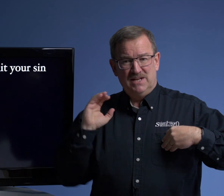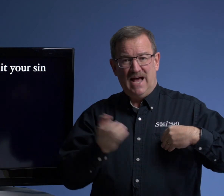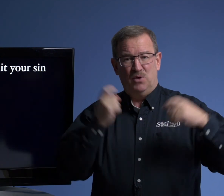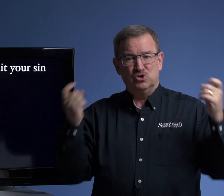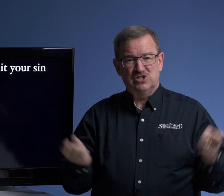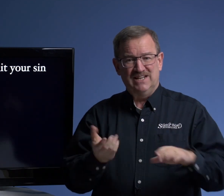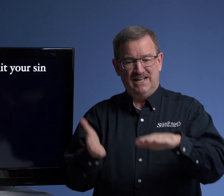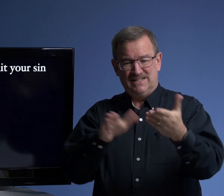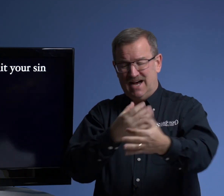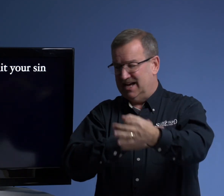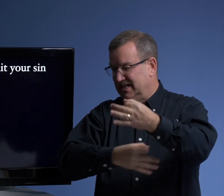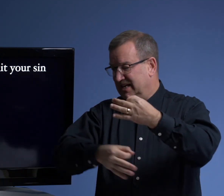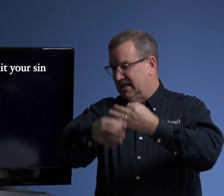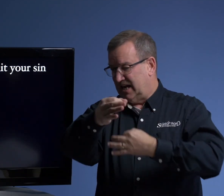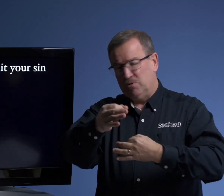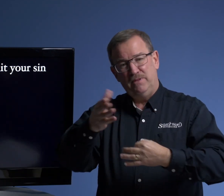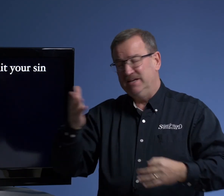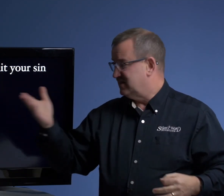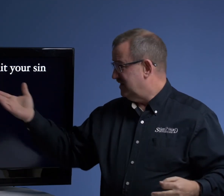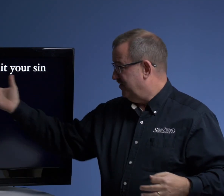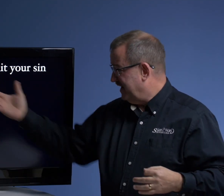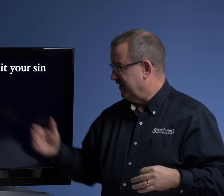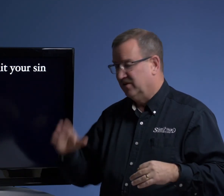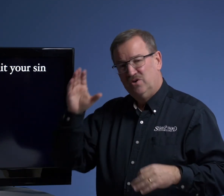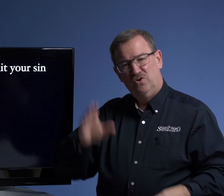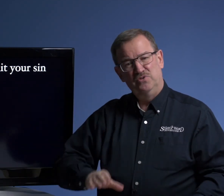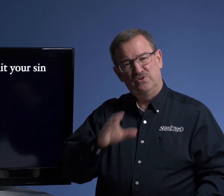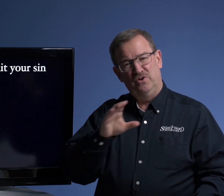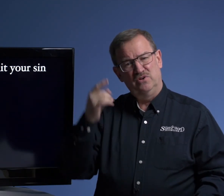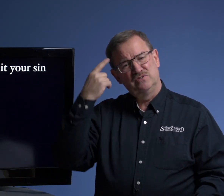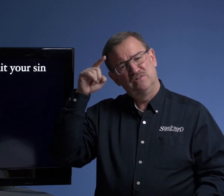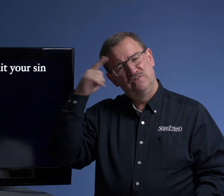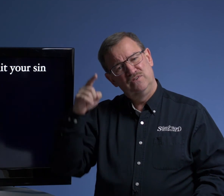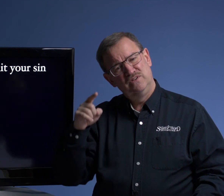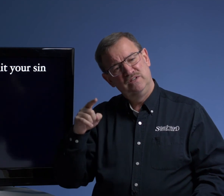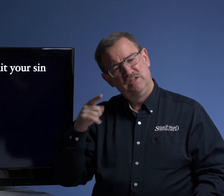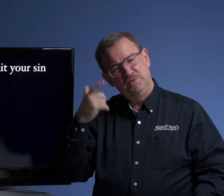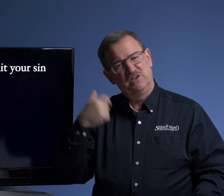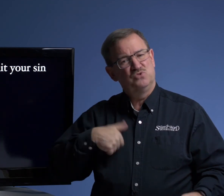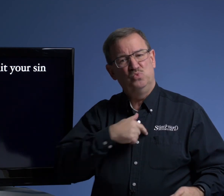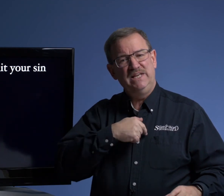our sin and died in our place there on the cross. Because we,